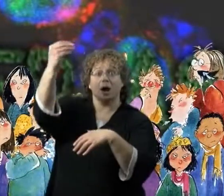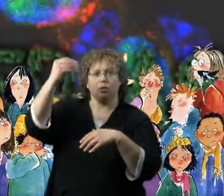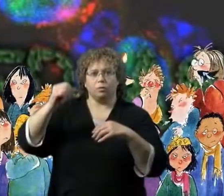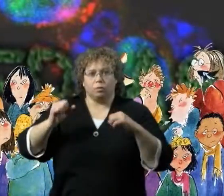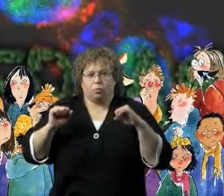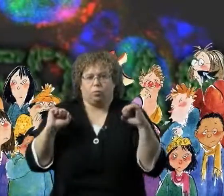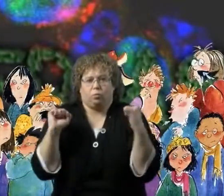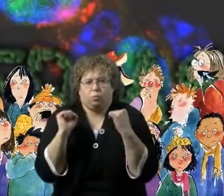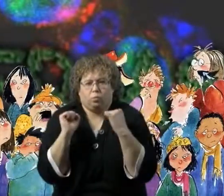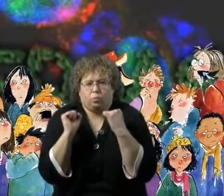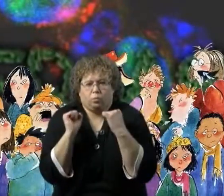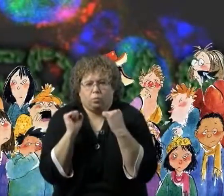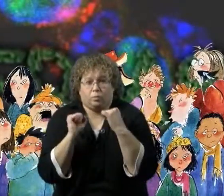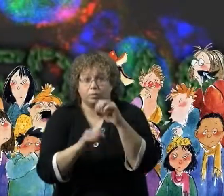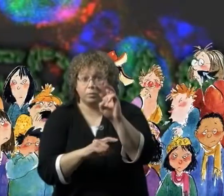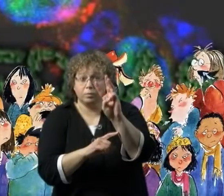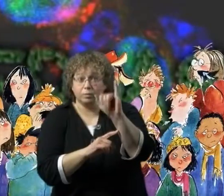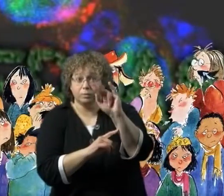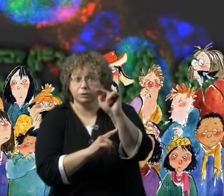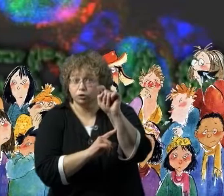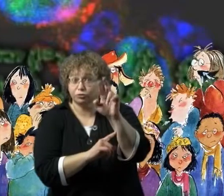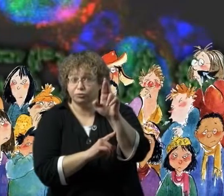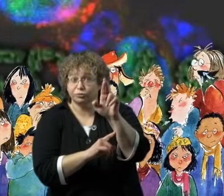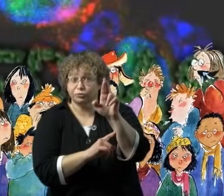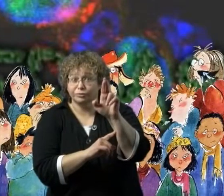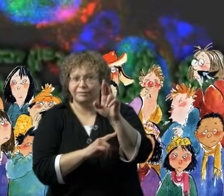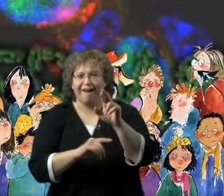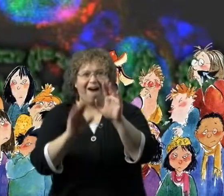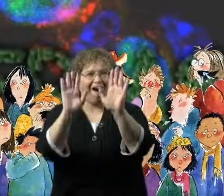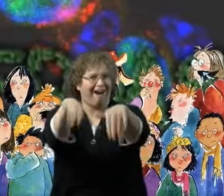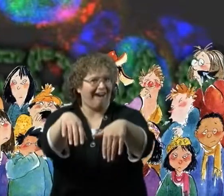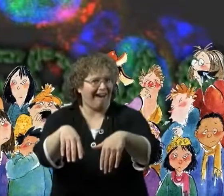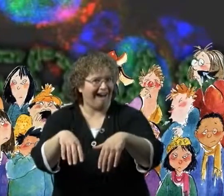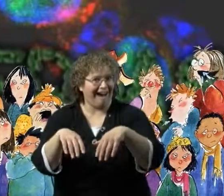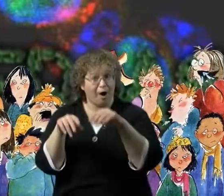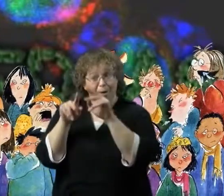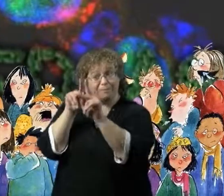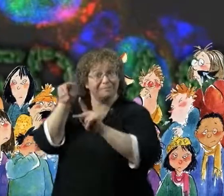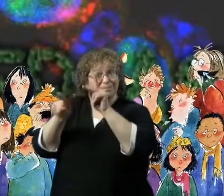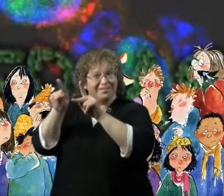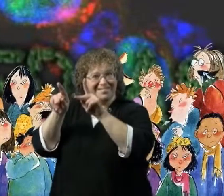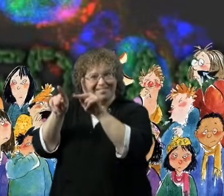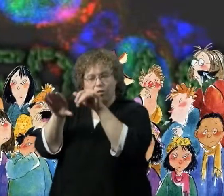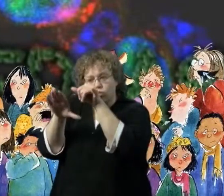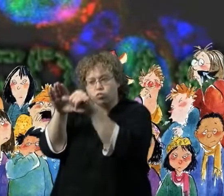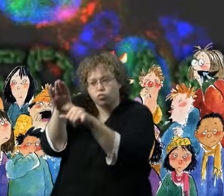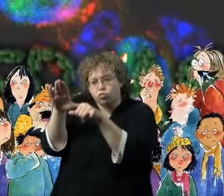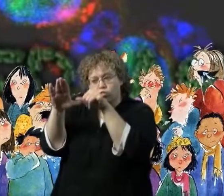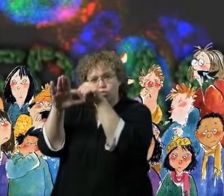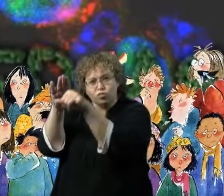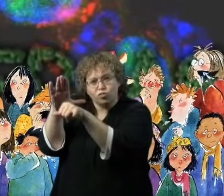In winter people crowd inside That's when germs get an easy ride